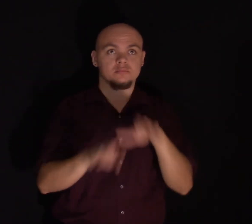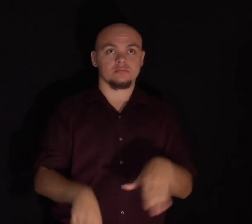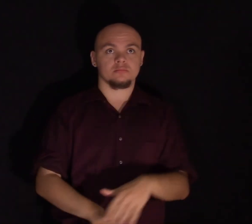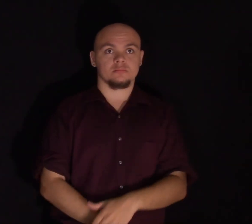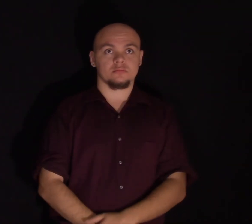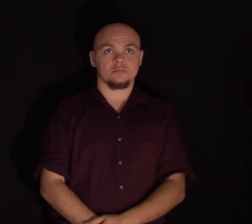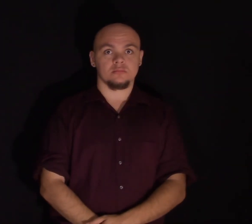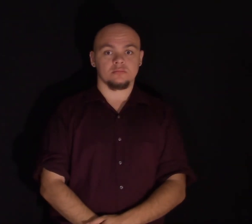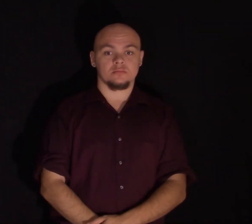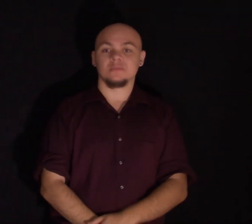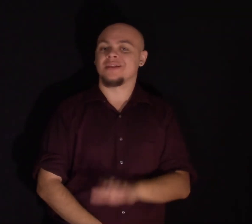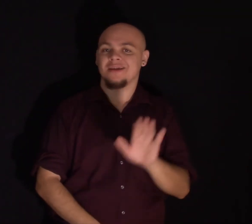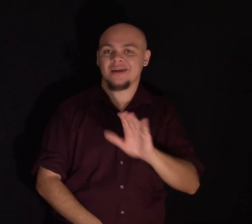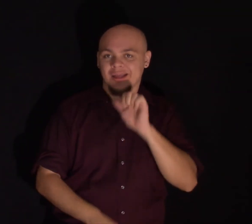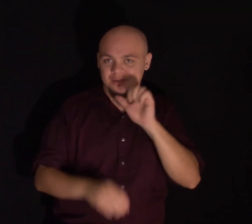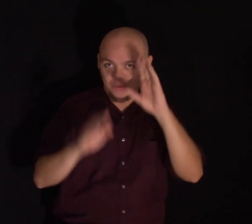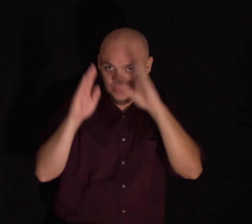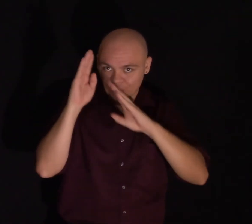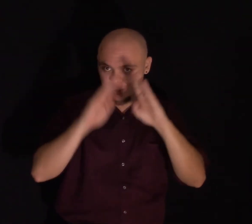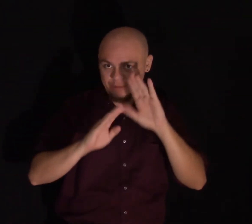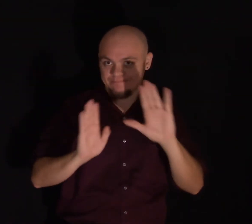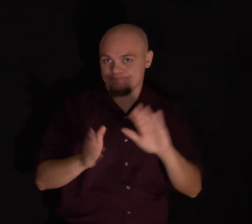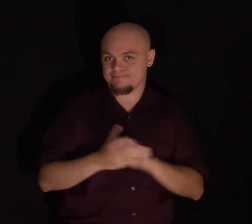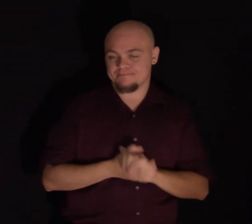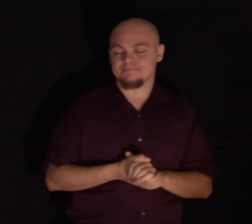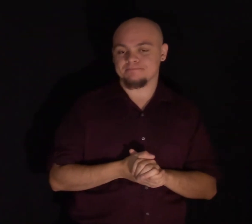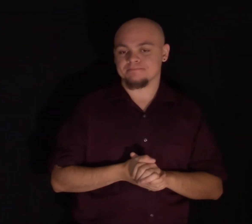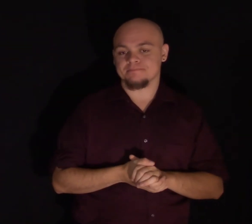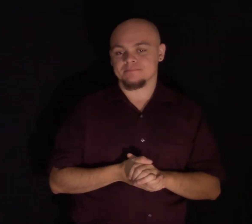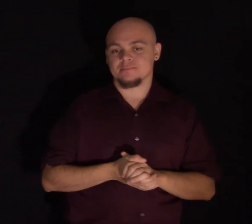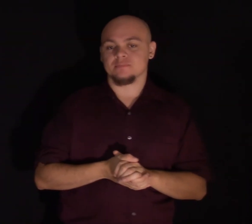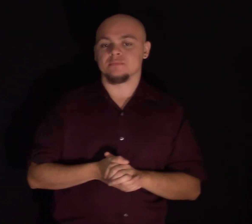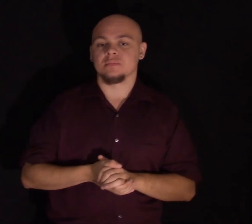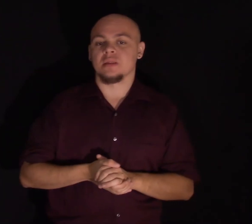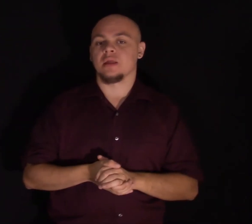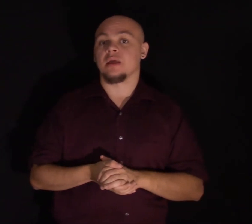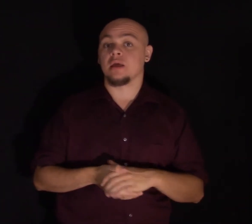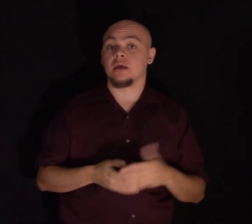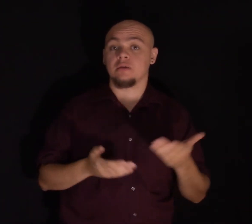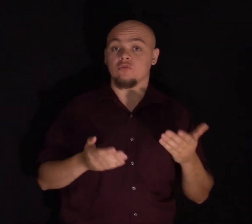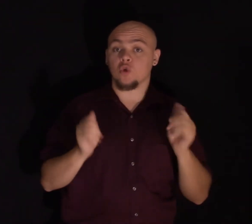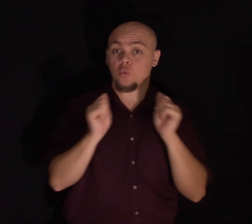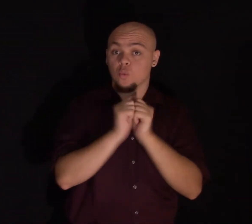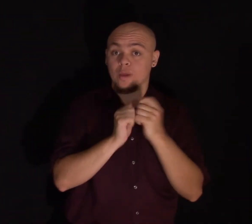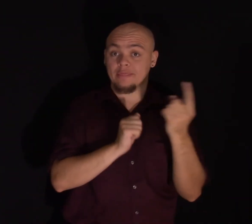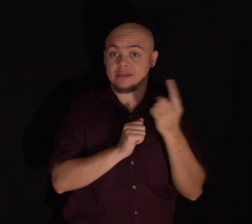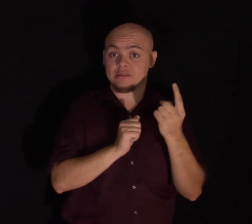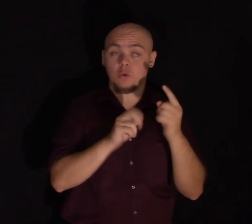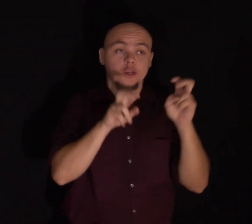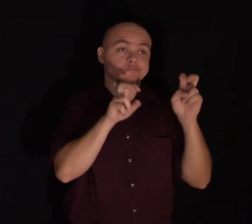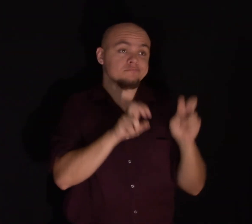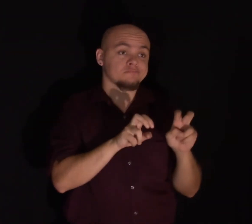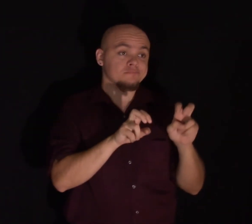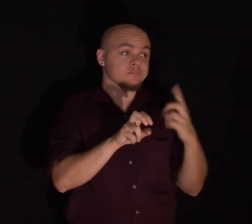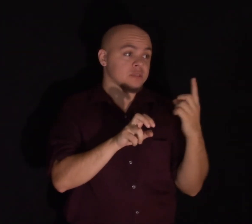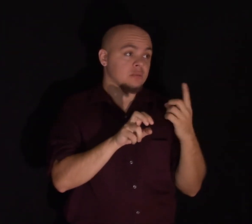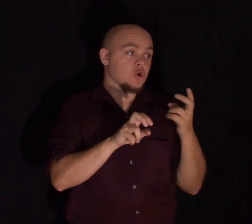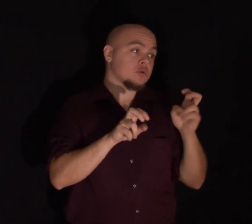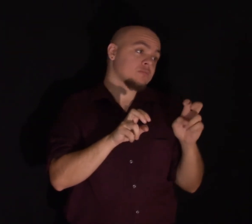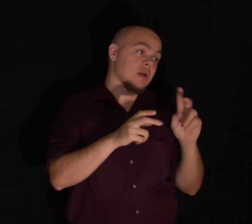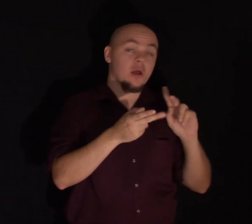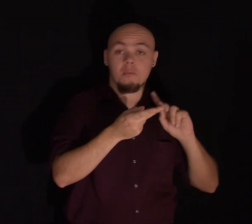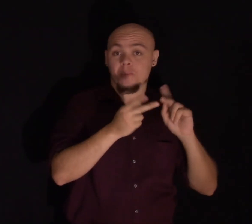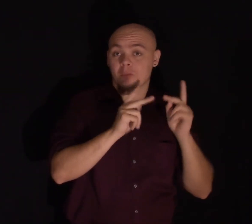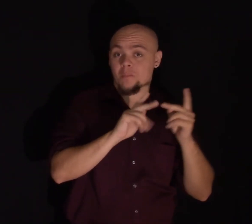Don't worry. But I'm sure you will think if you're here with somebody sitting next to somebody, partner,